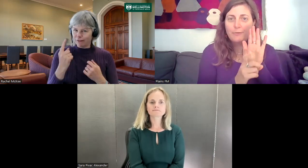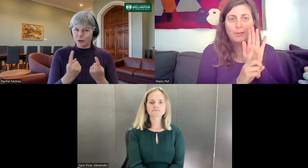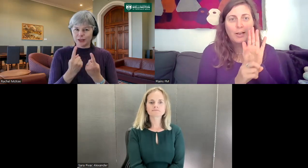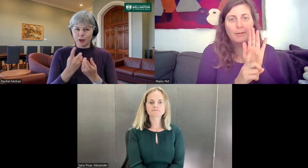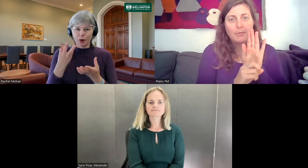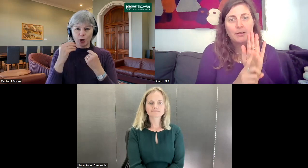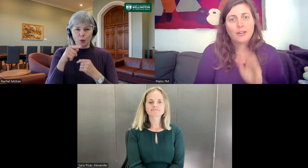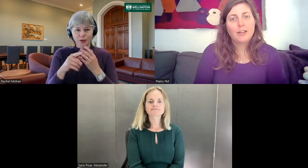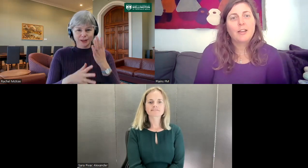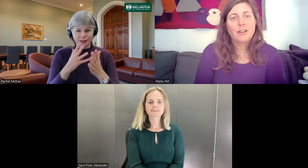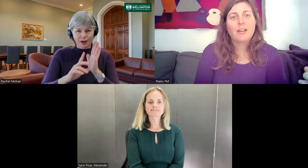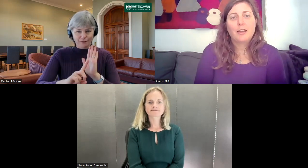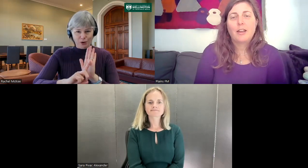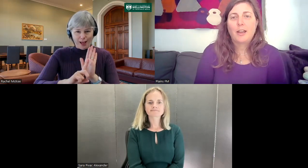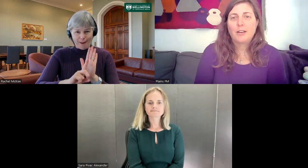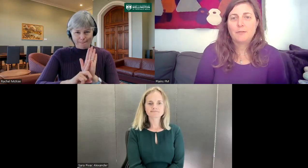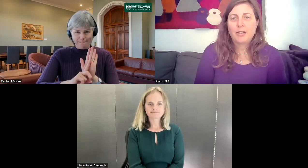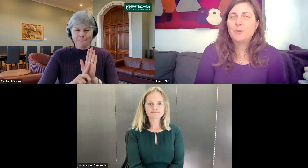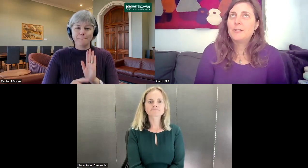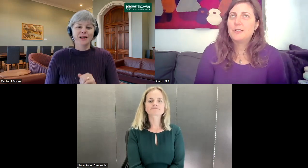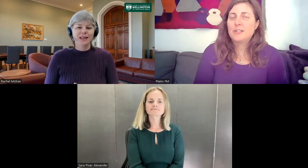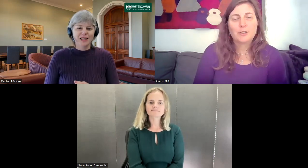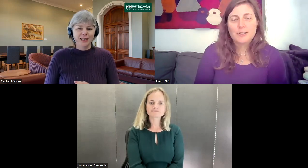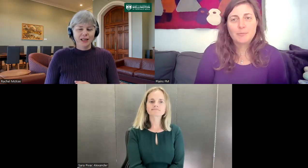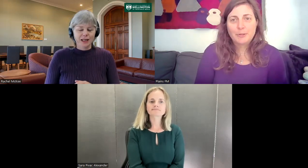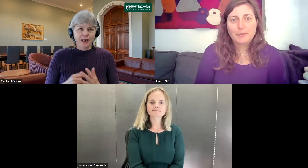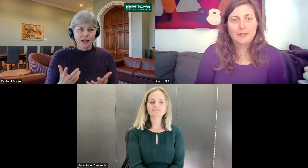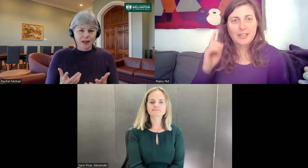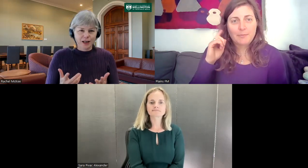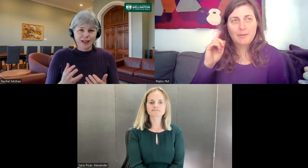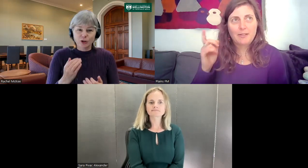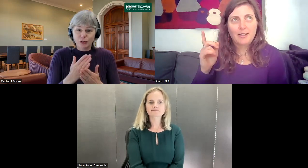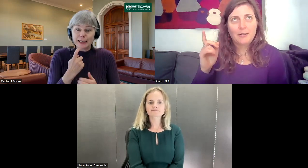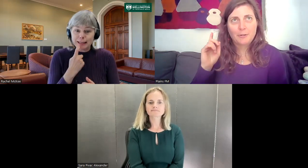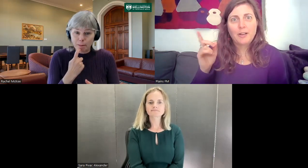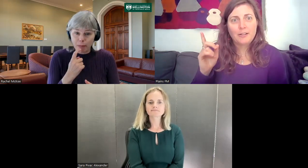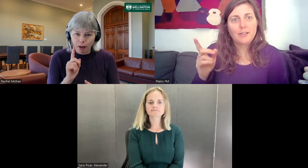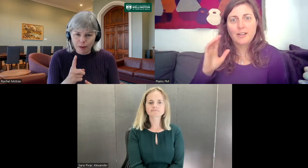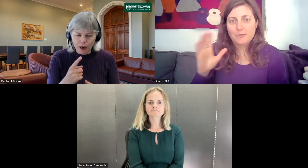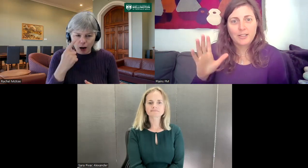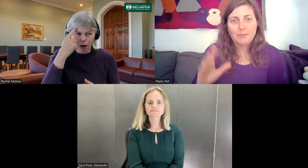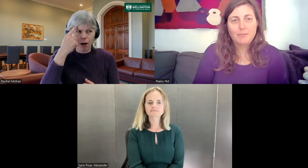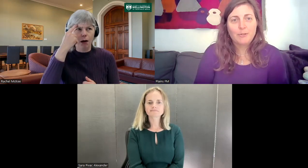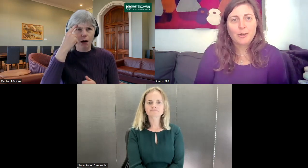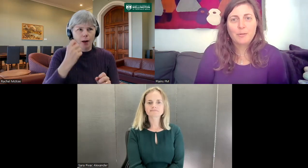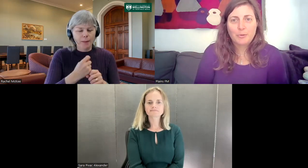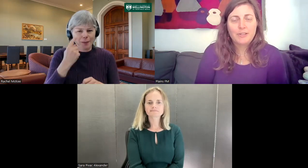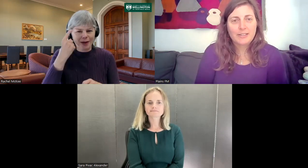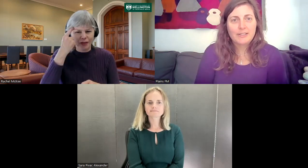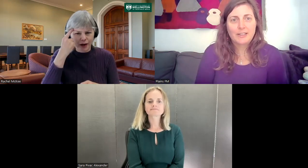for alarm. And it was, it's so simple, but it really made me think, you know what, it's really so important, isn't